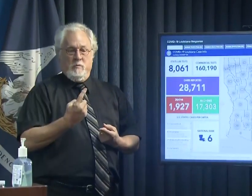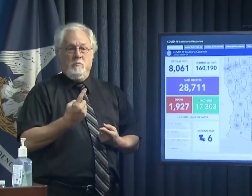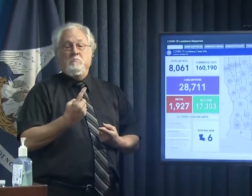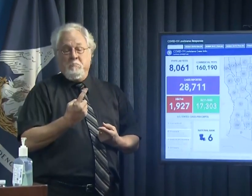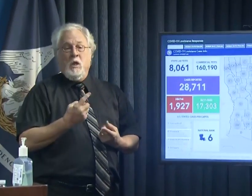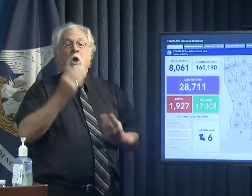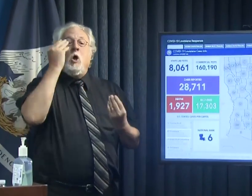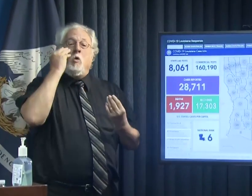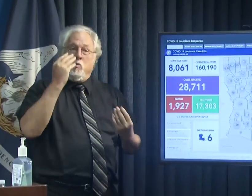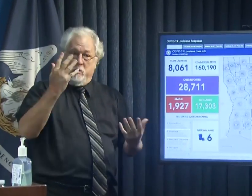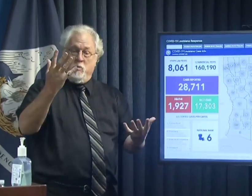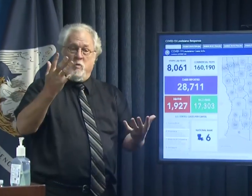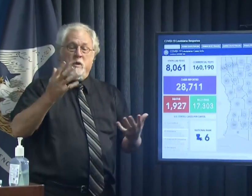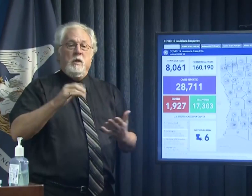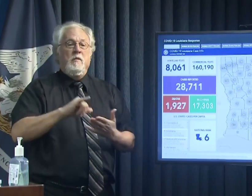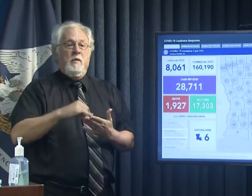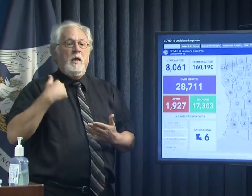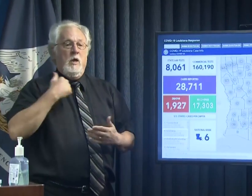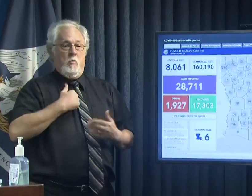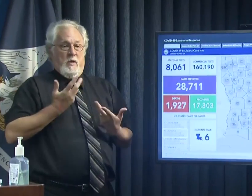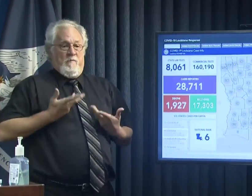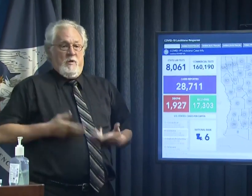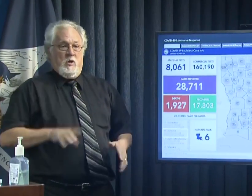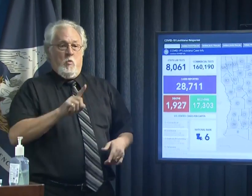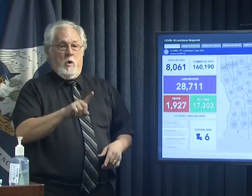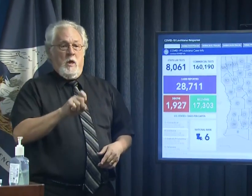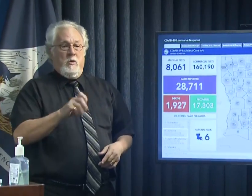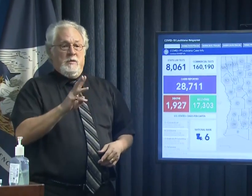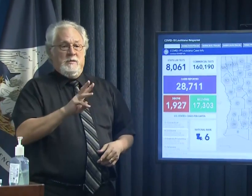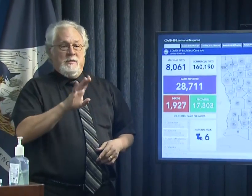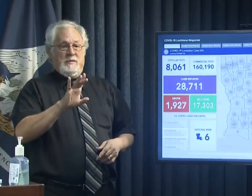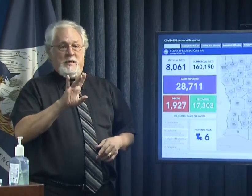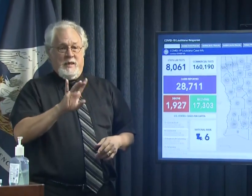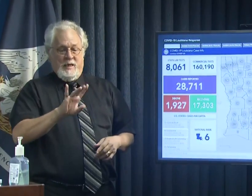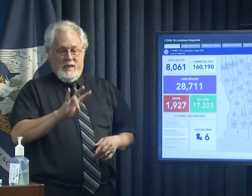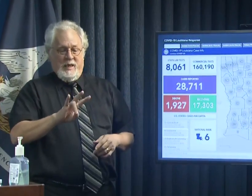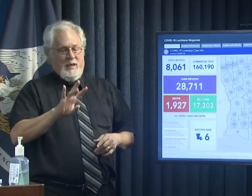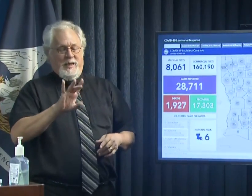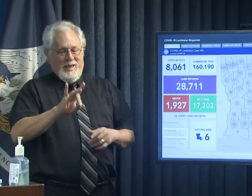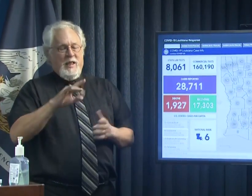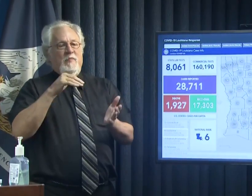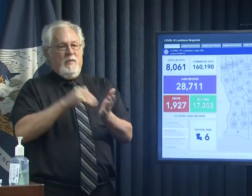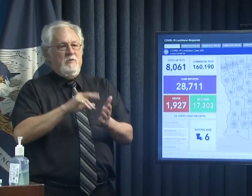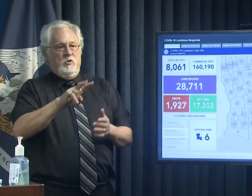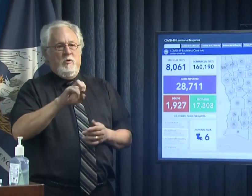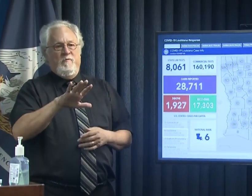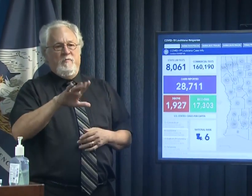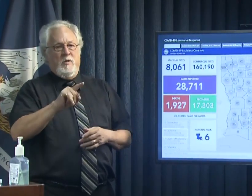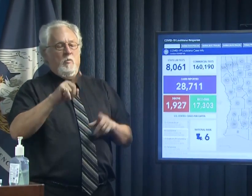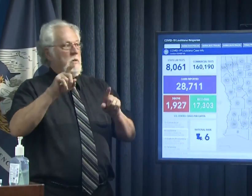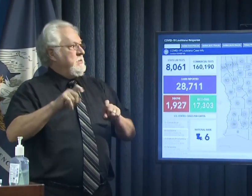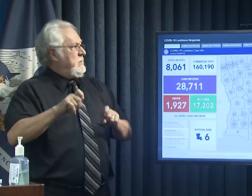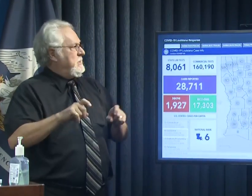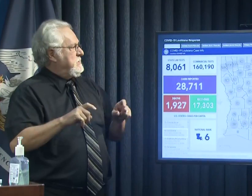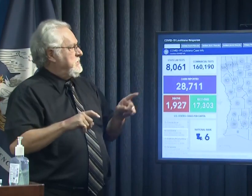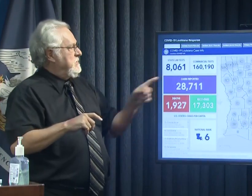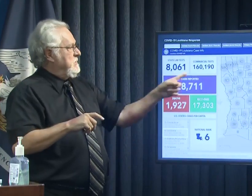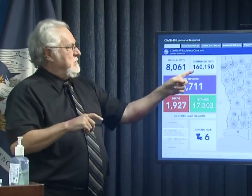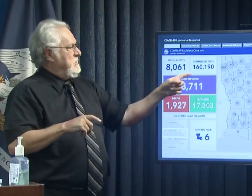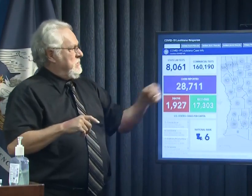are reporting that we've completed 168,251 tests across the state